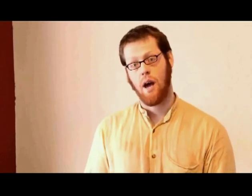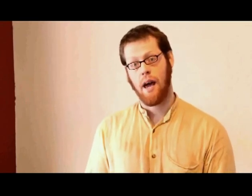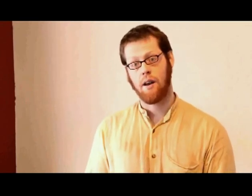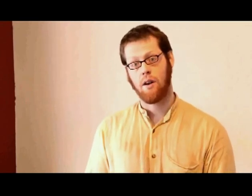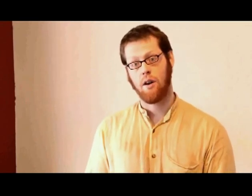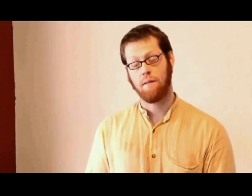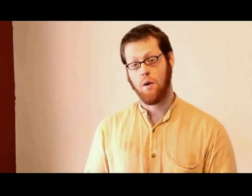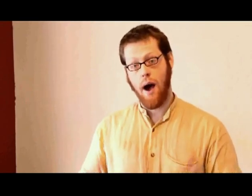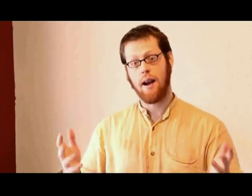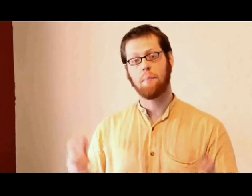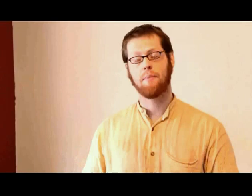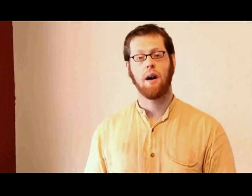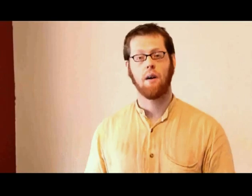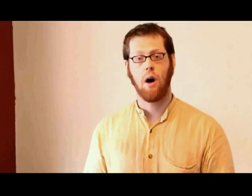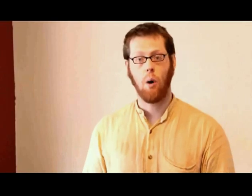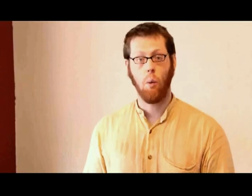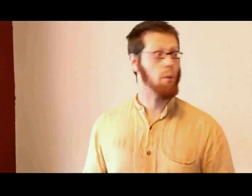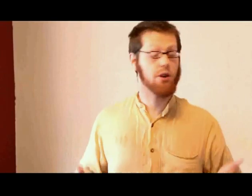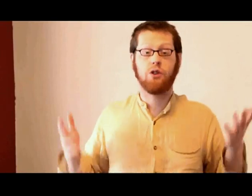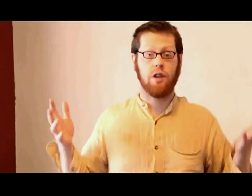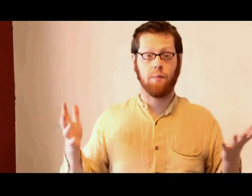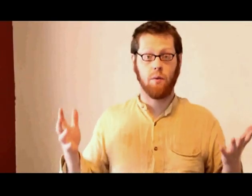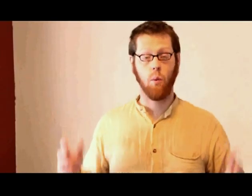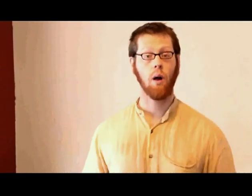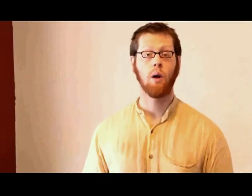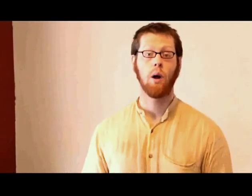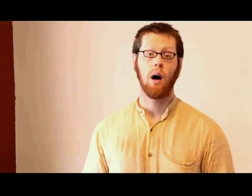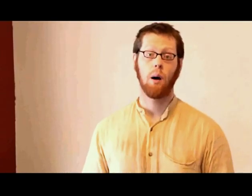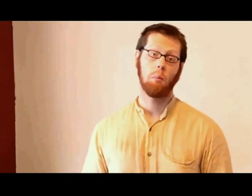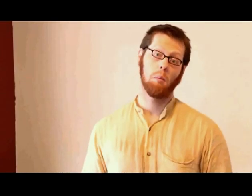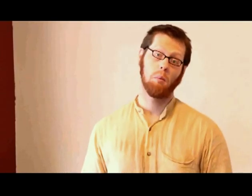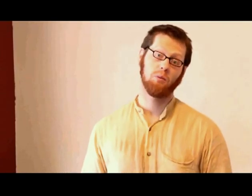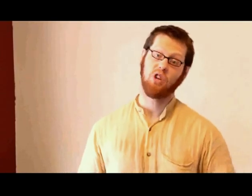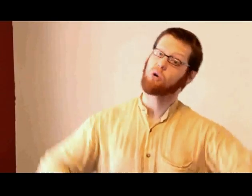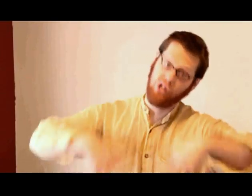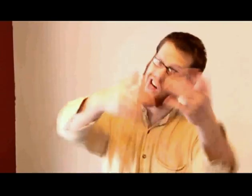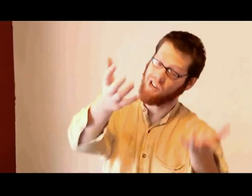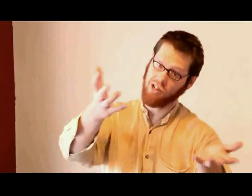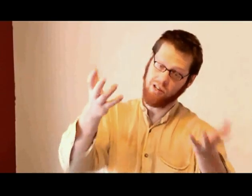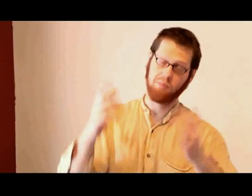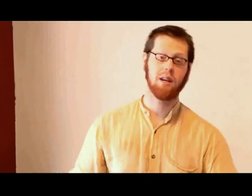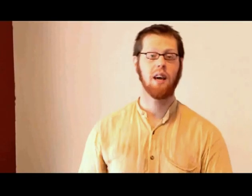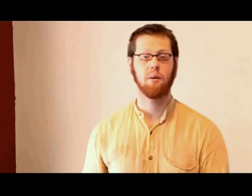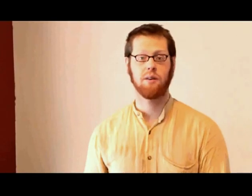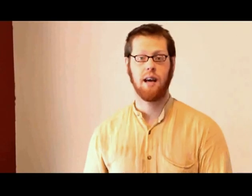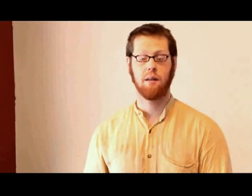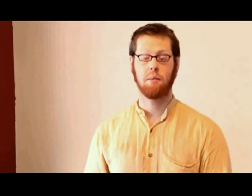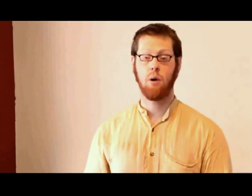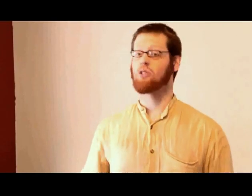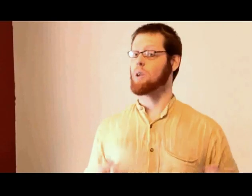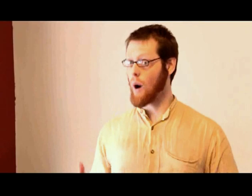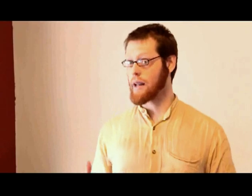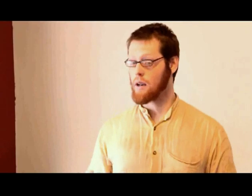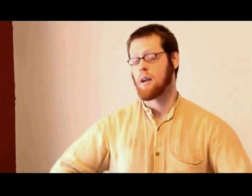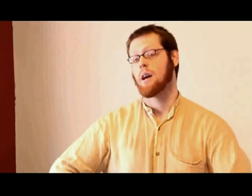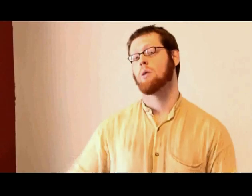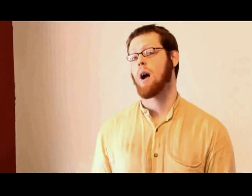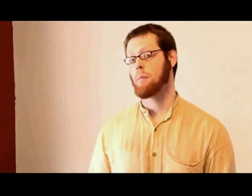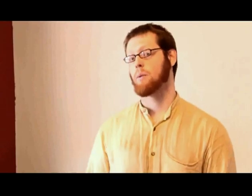And if you ended up there, what would you see? Well, sociologically speaking, it would tend to be mostly white. It probably